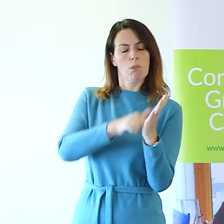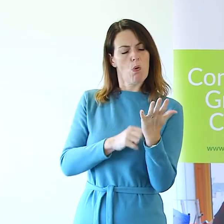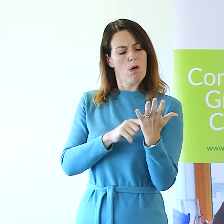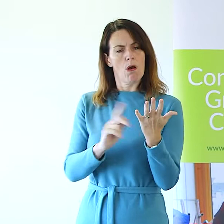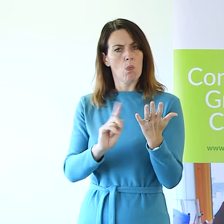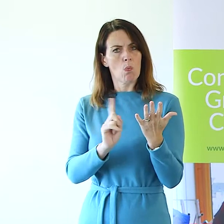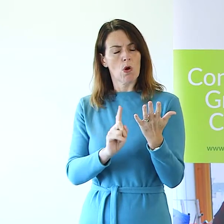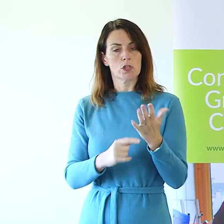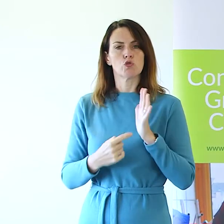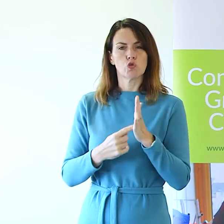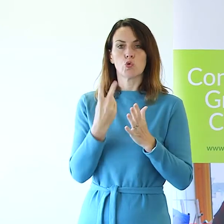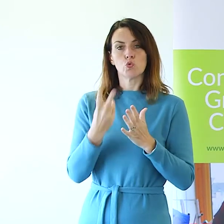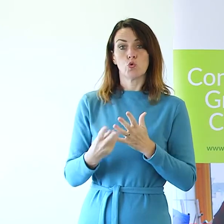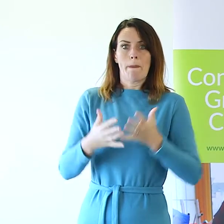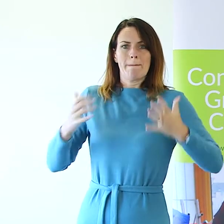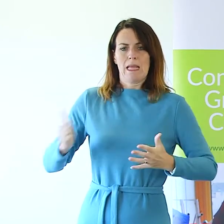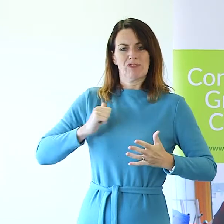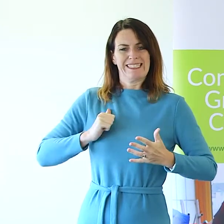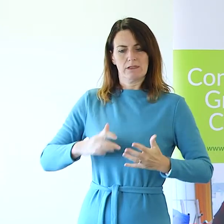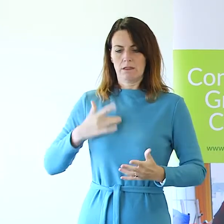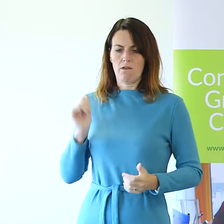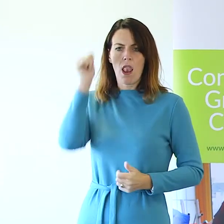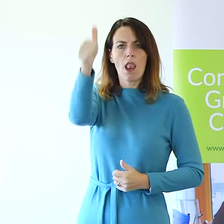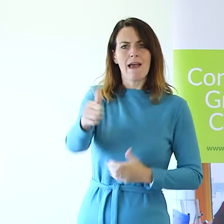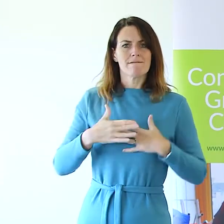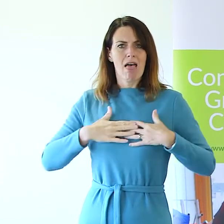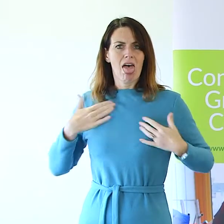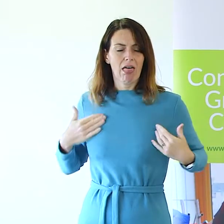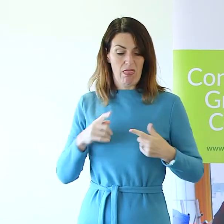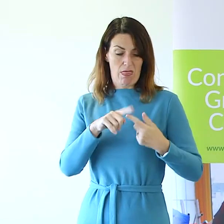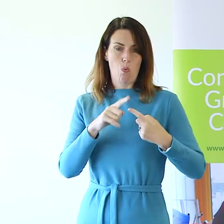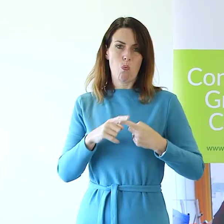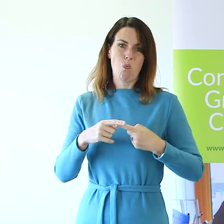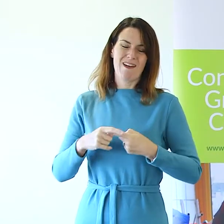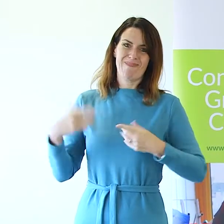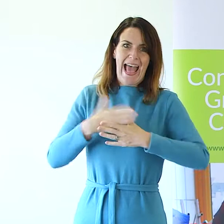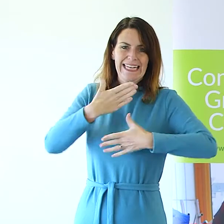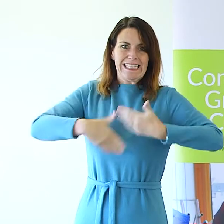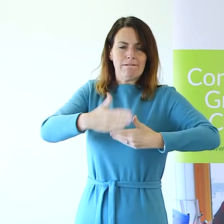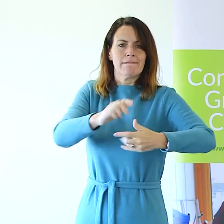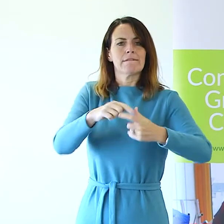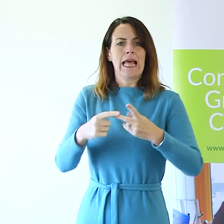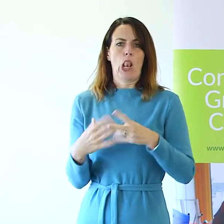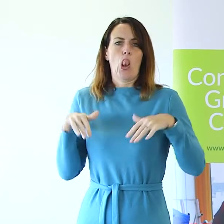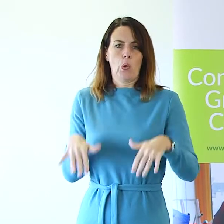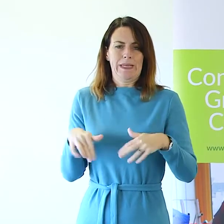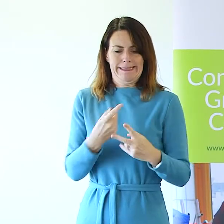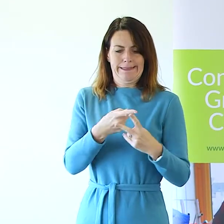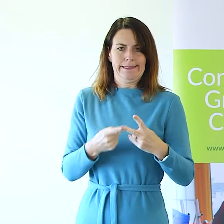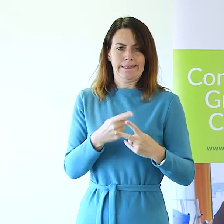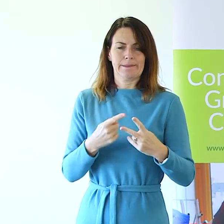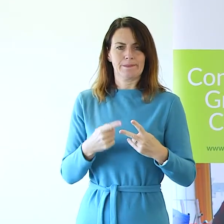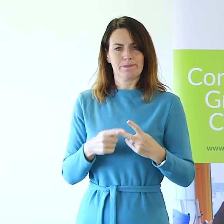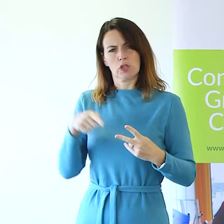reported two big predictors of lifelong health were physical activity and loneliness. This year,